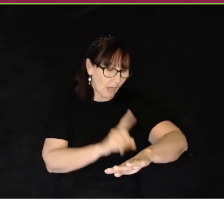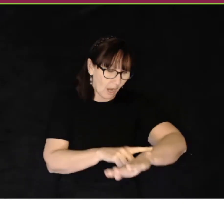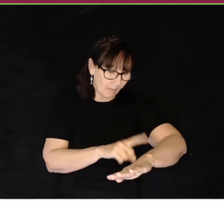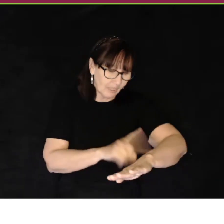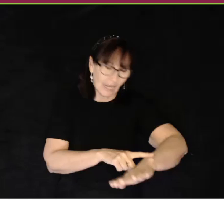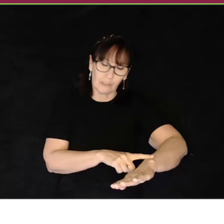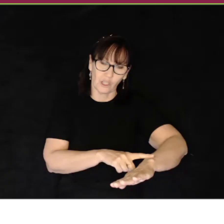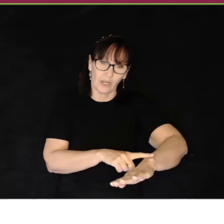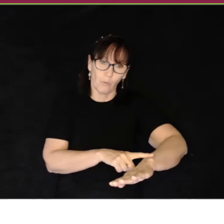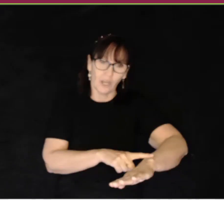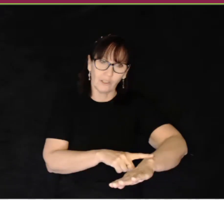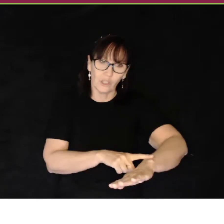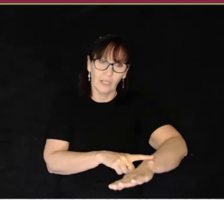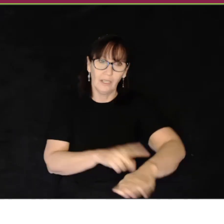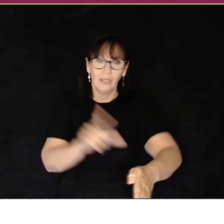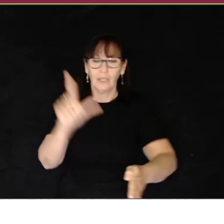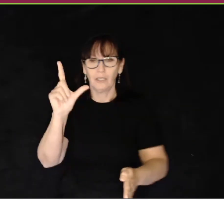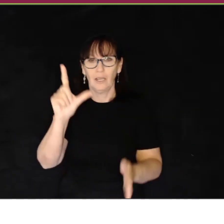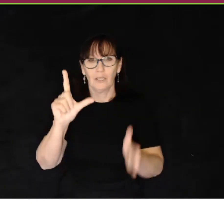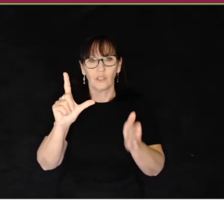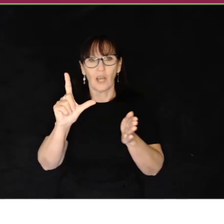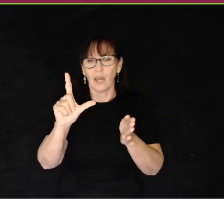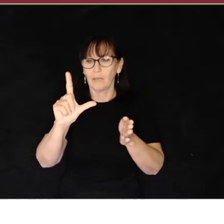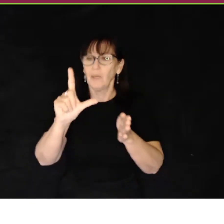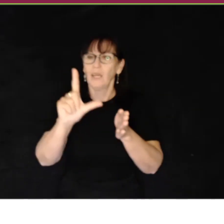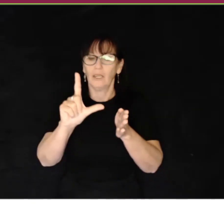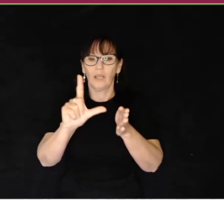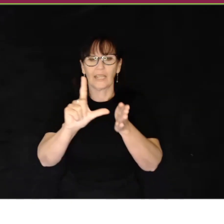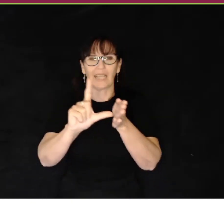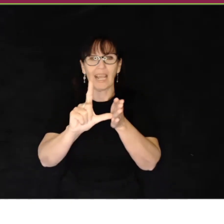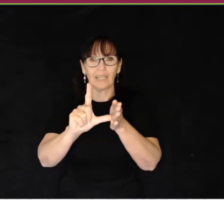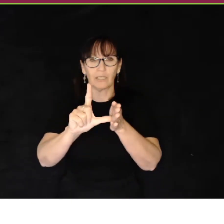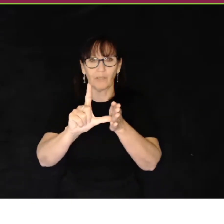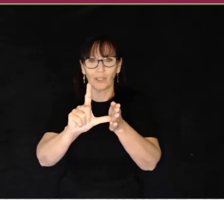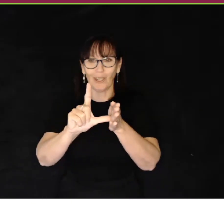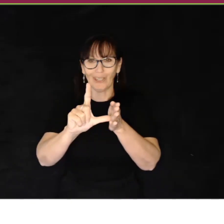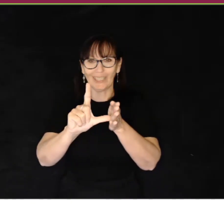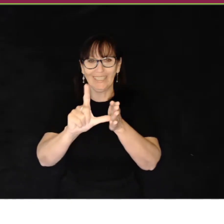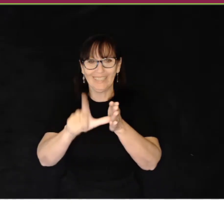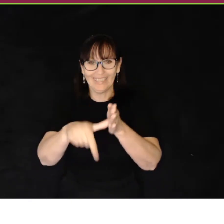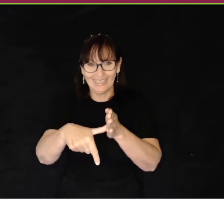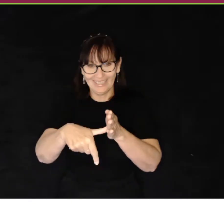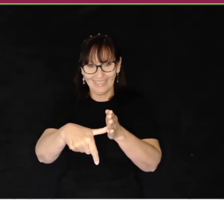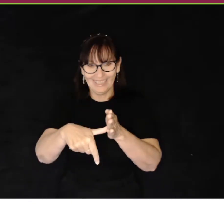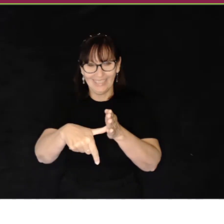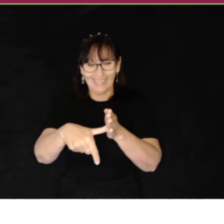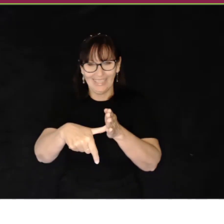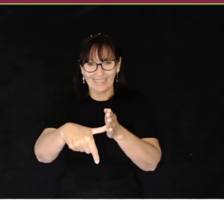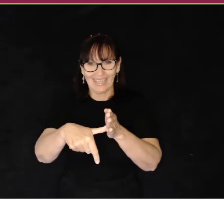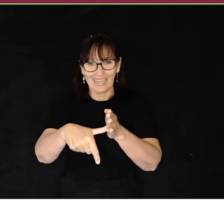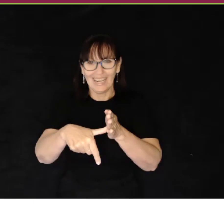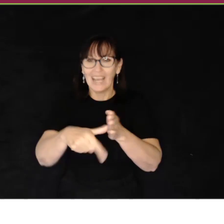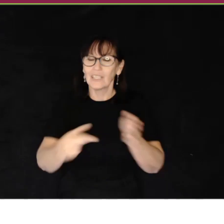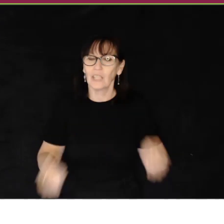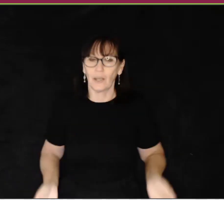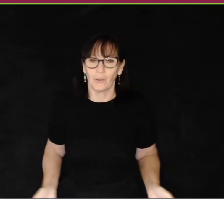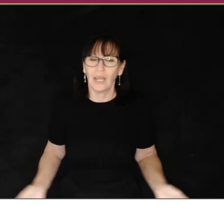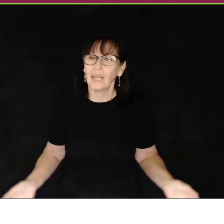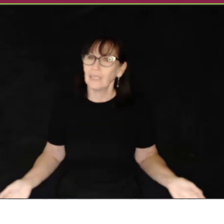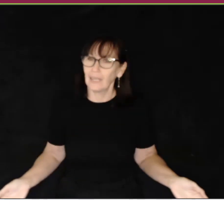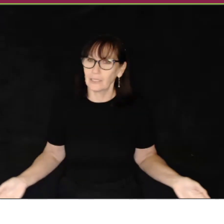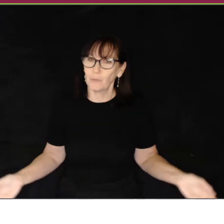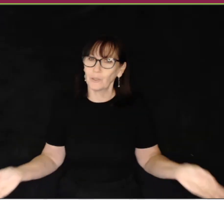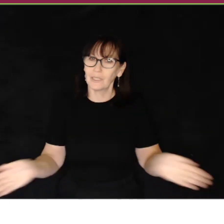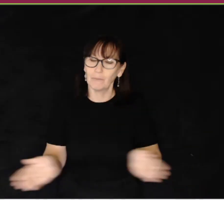Time touching a watch. Time like the hands of a clock. Okay. So,